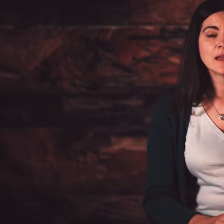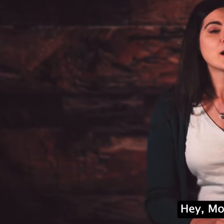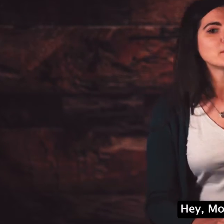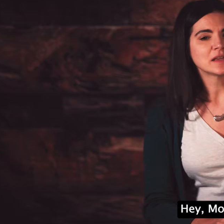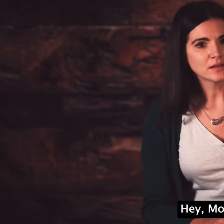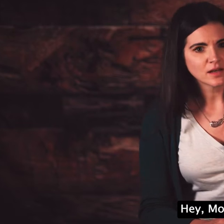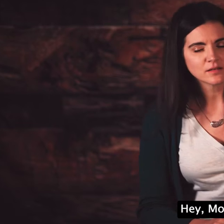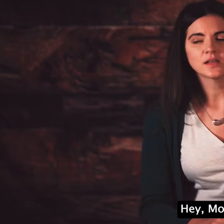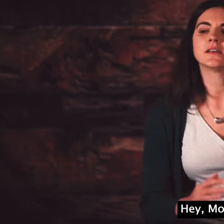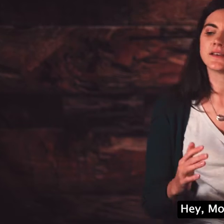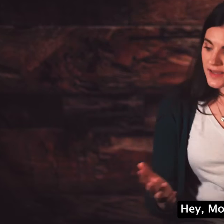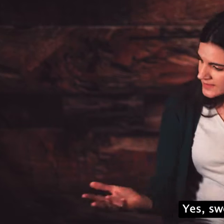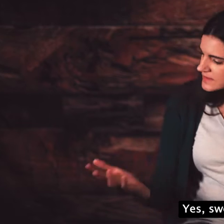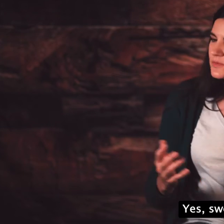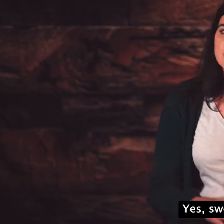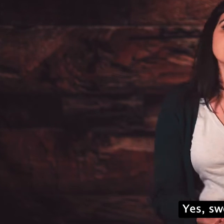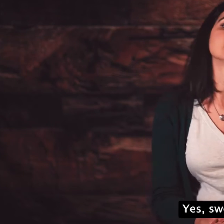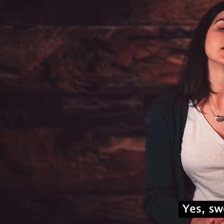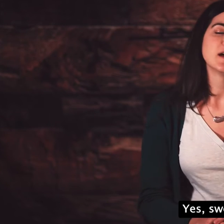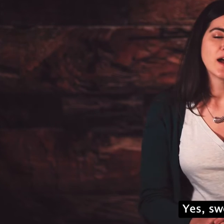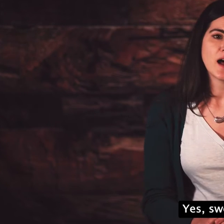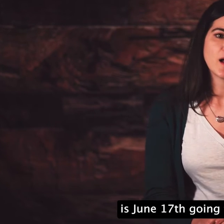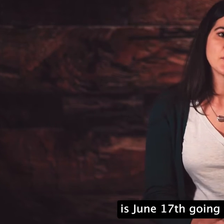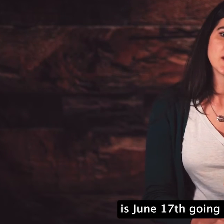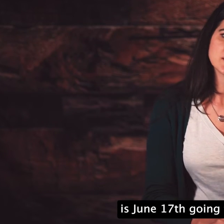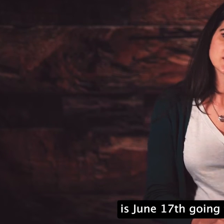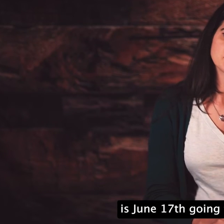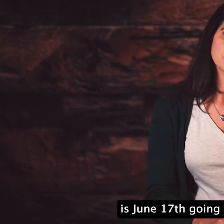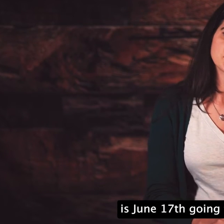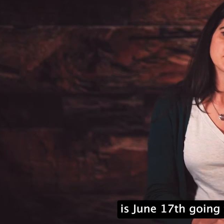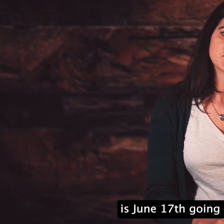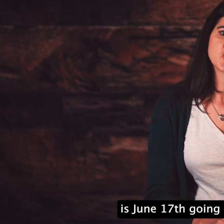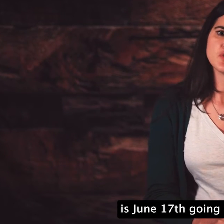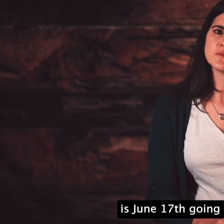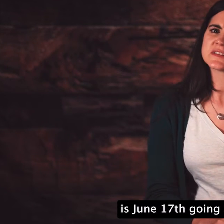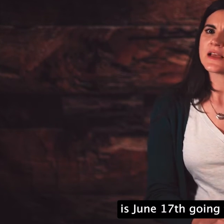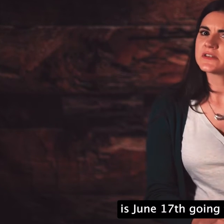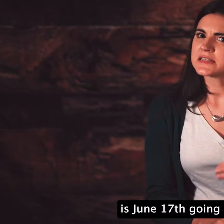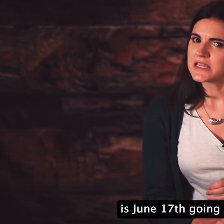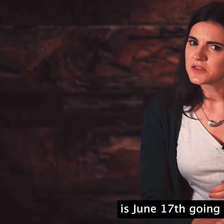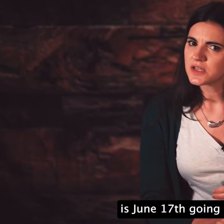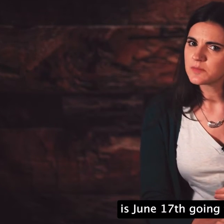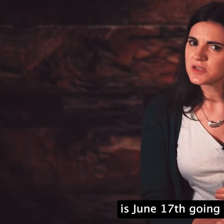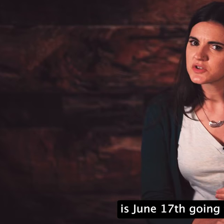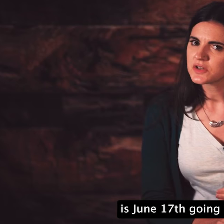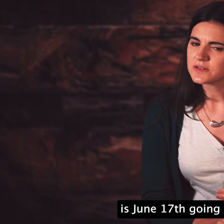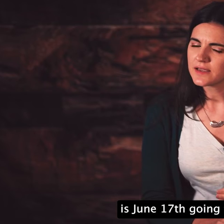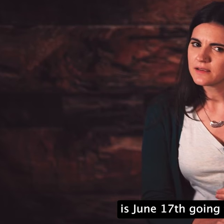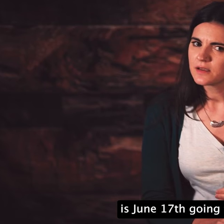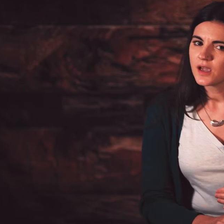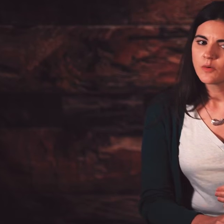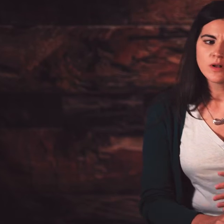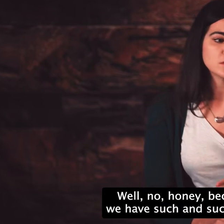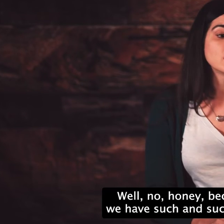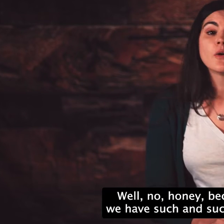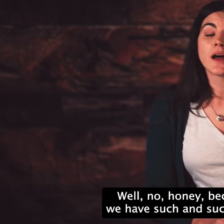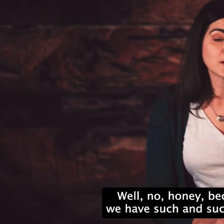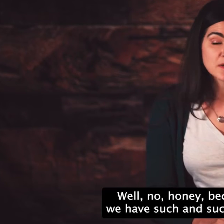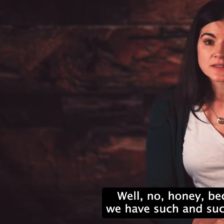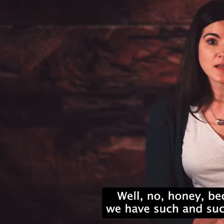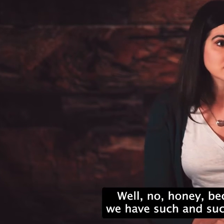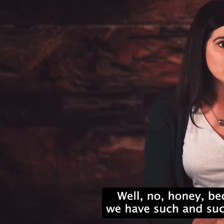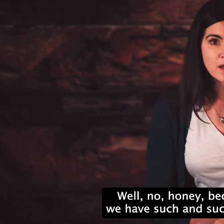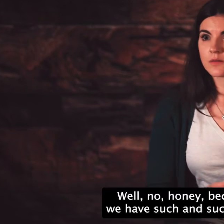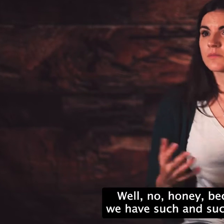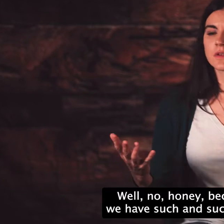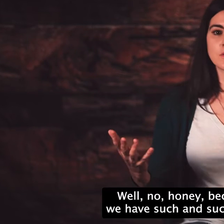Hey, mommy. Yes, sweetie. Um, is June 17th going to be a chill day? Well, no,